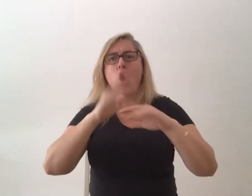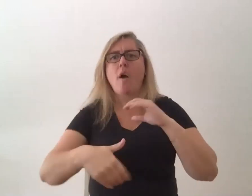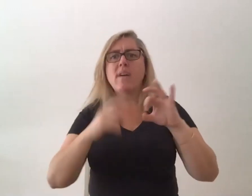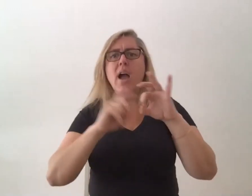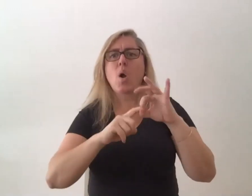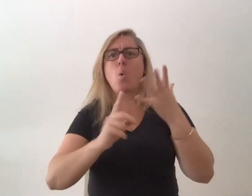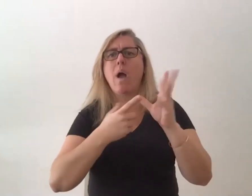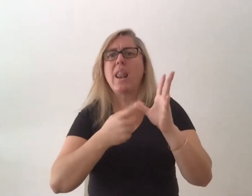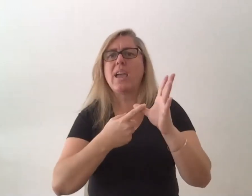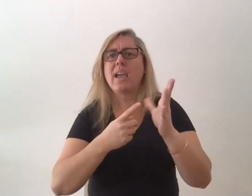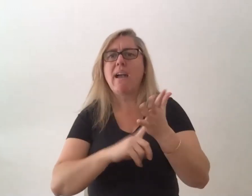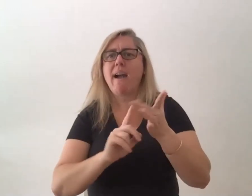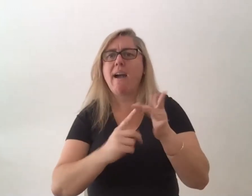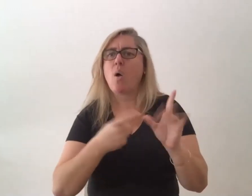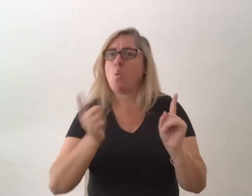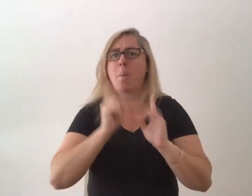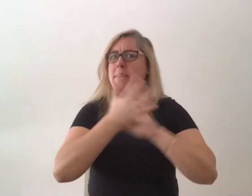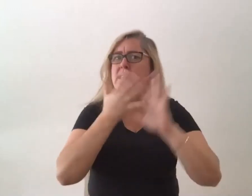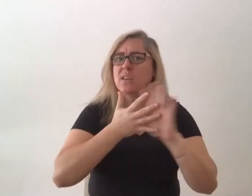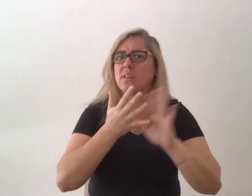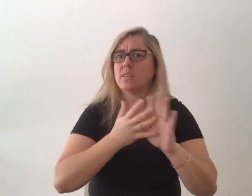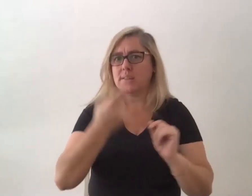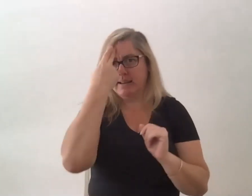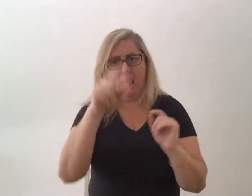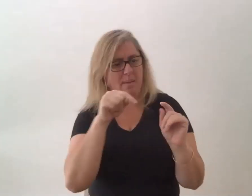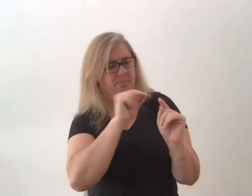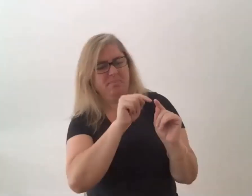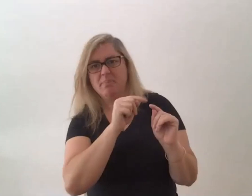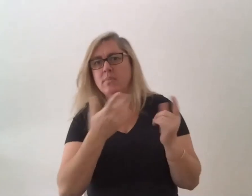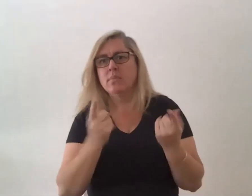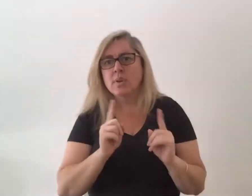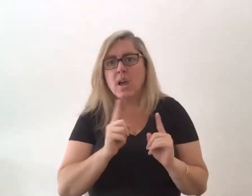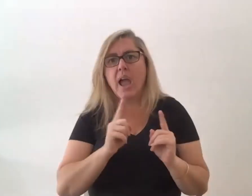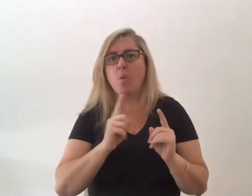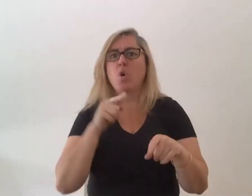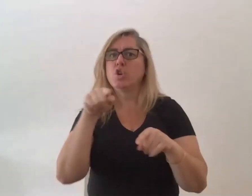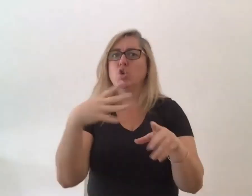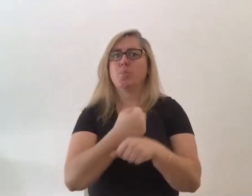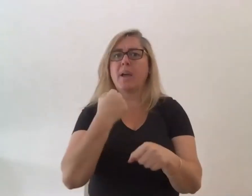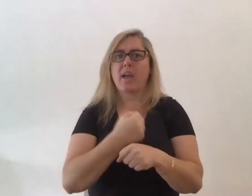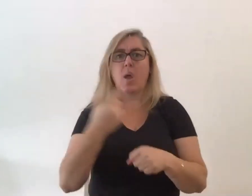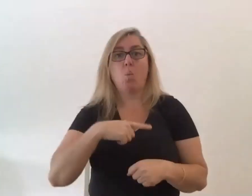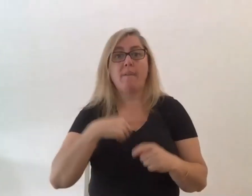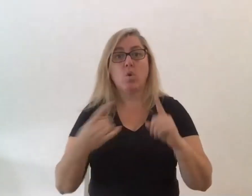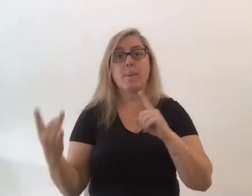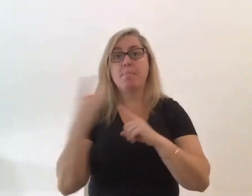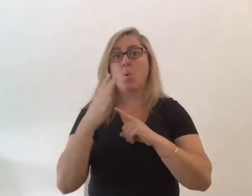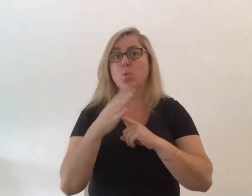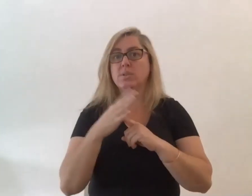what the name means um and also what was the work that you produced and why was it important so many questions sorry heidi